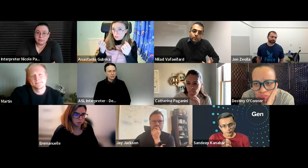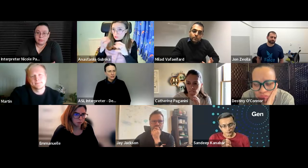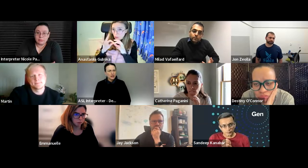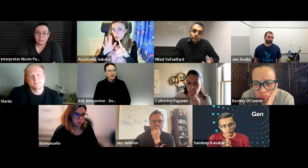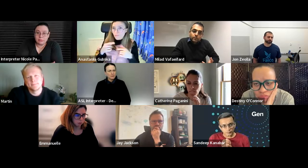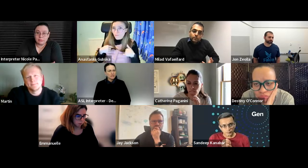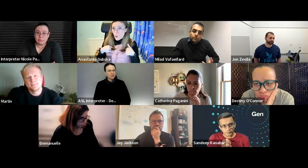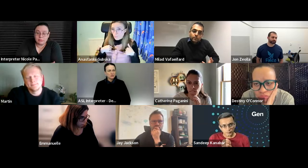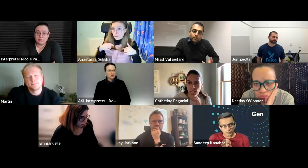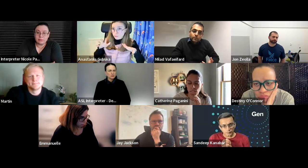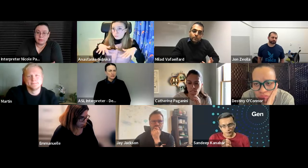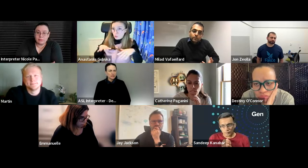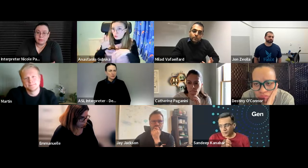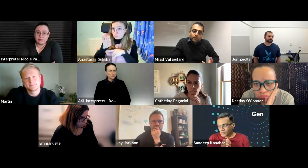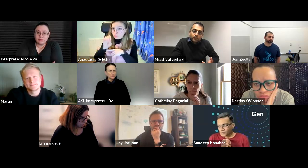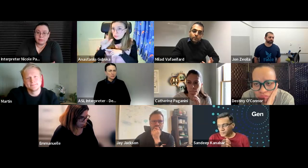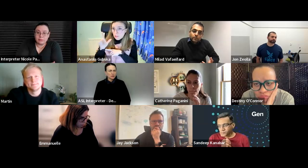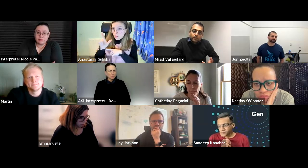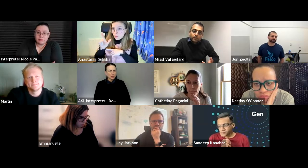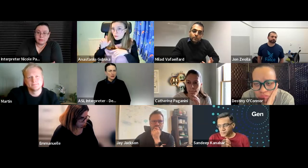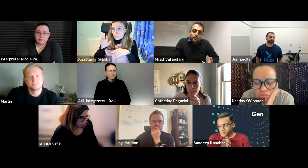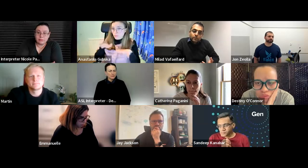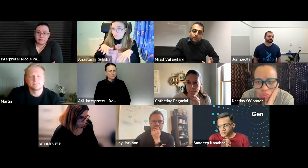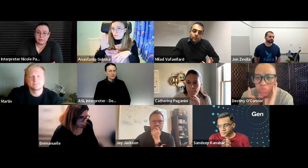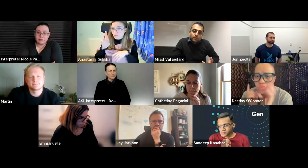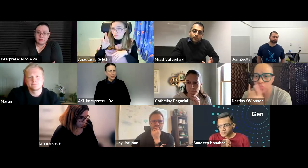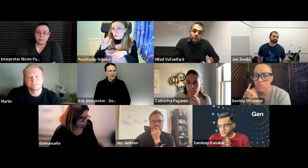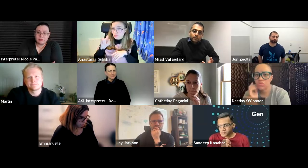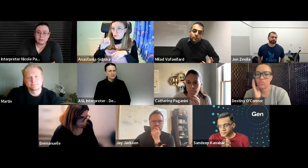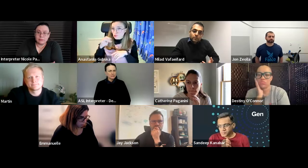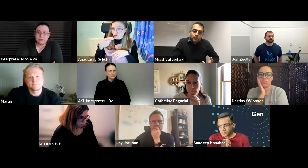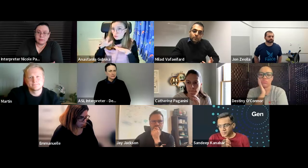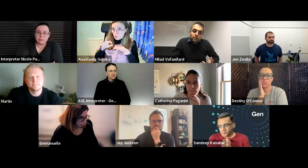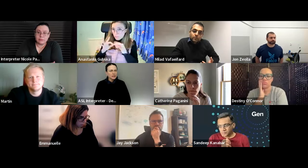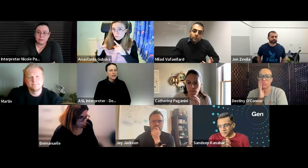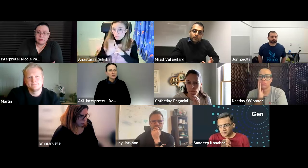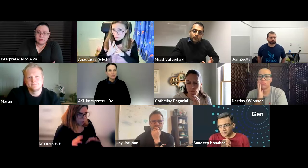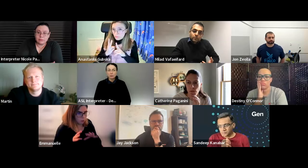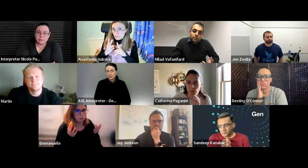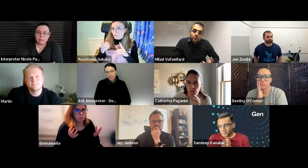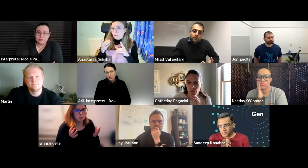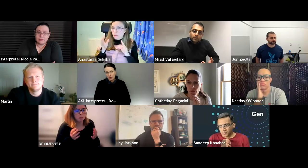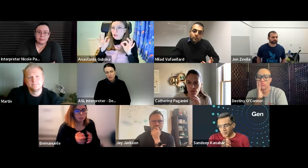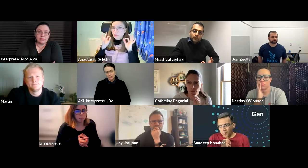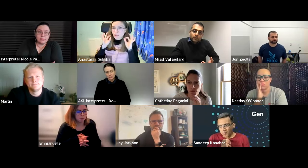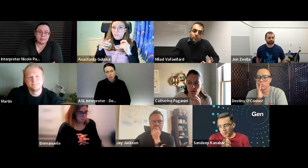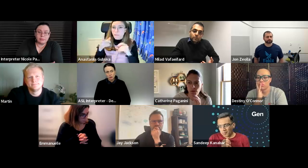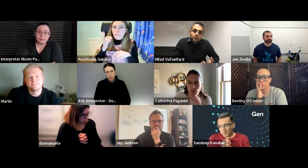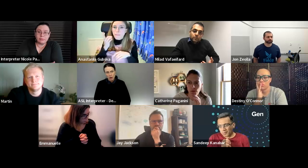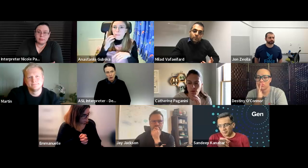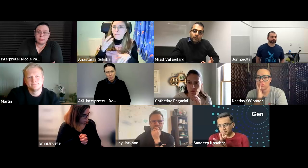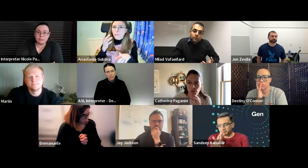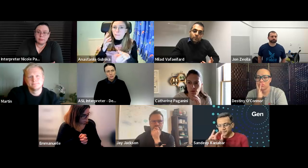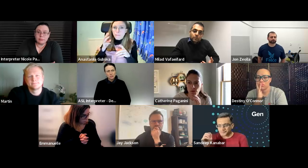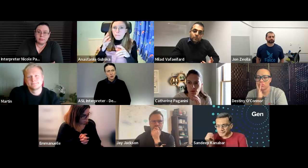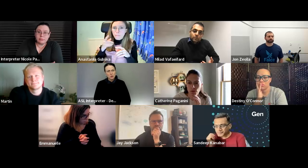session um in universal sign language language you know um i haven't and british sign language i think there's two